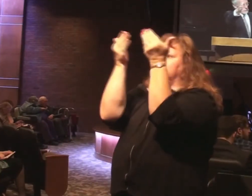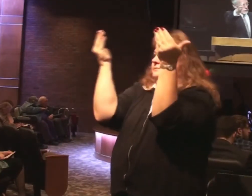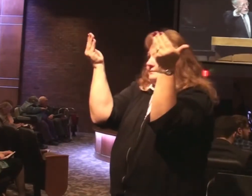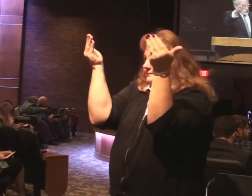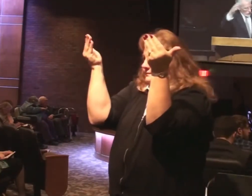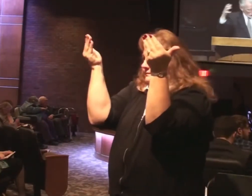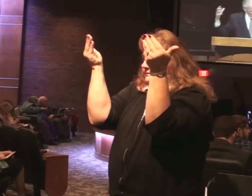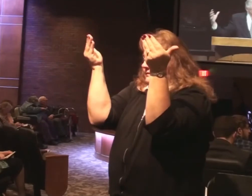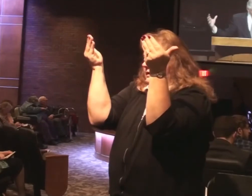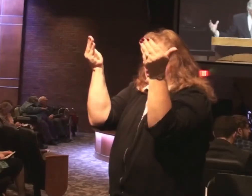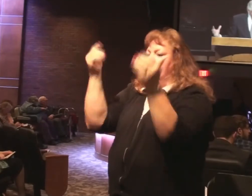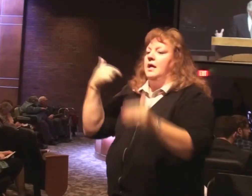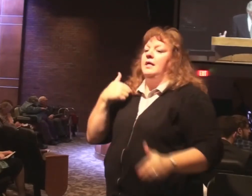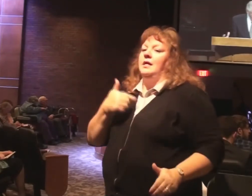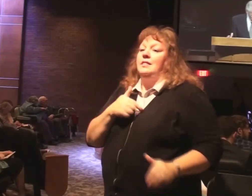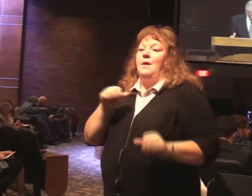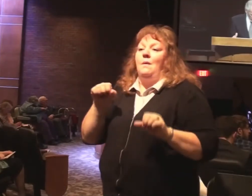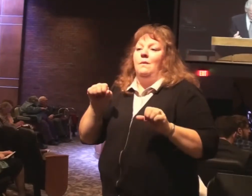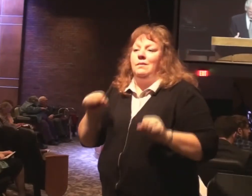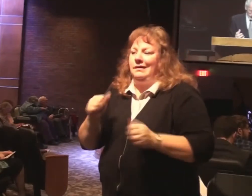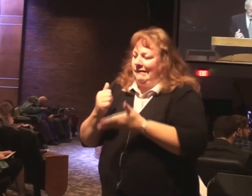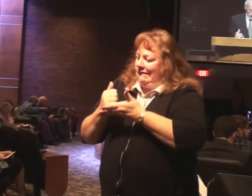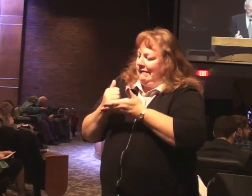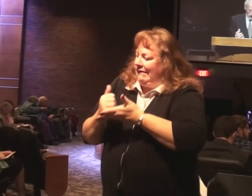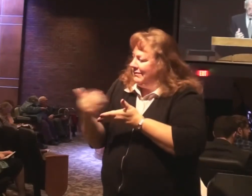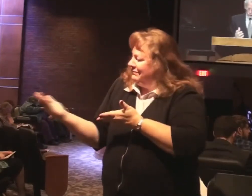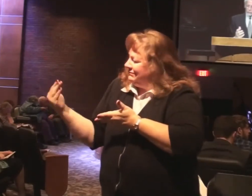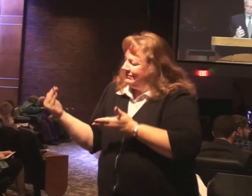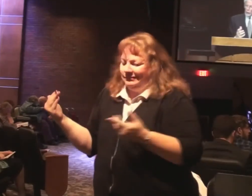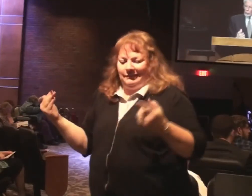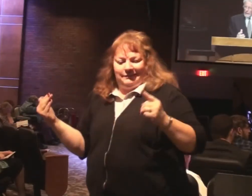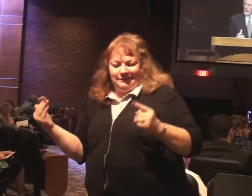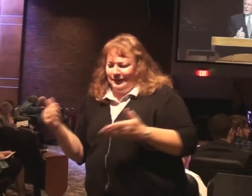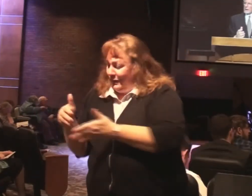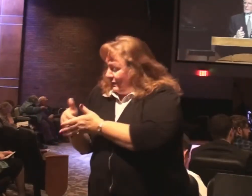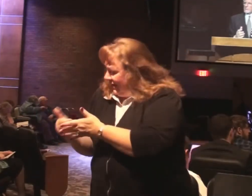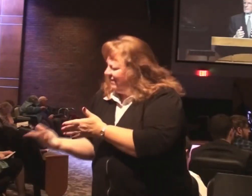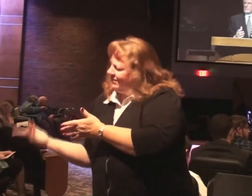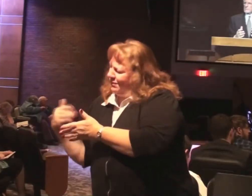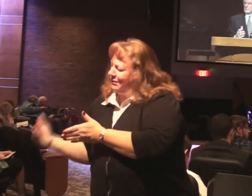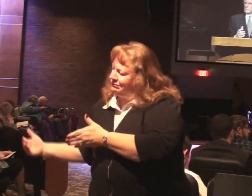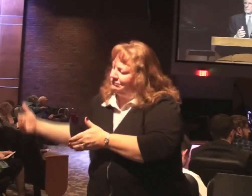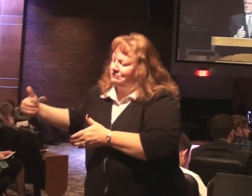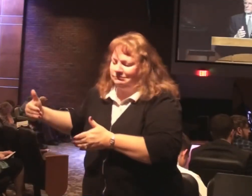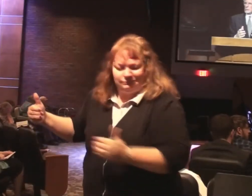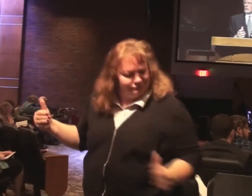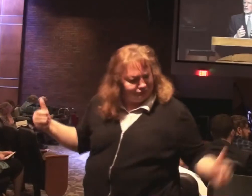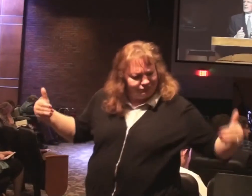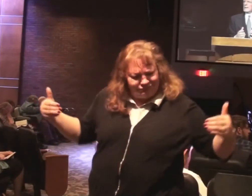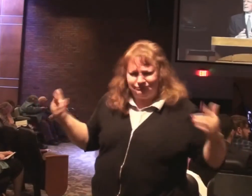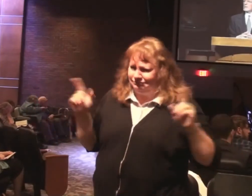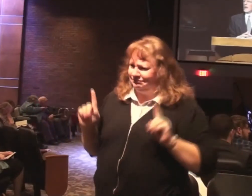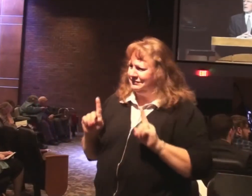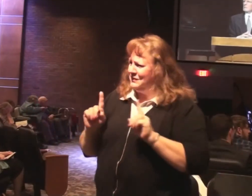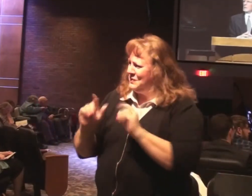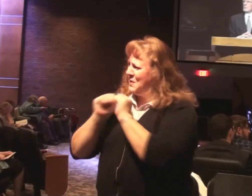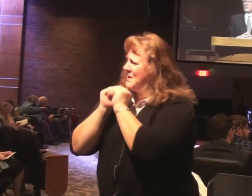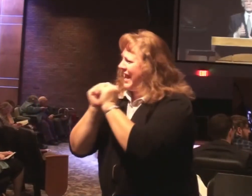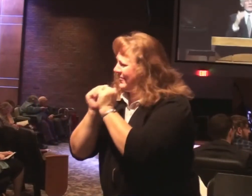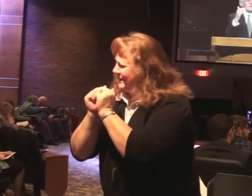So that we can help strengthen those that are weak. We're setting an example. We're setting